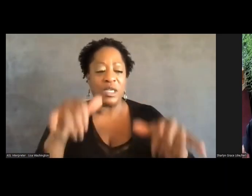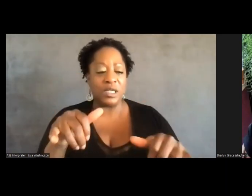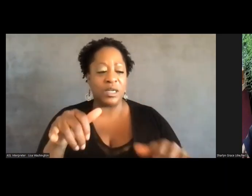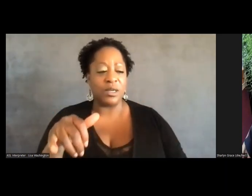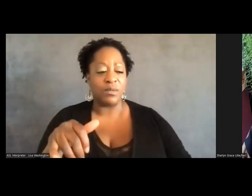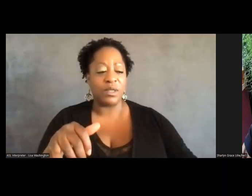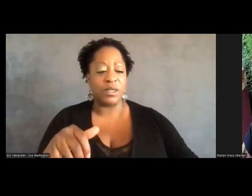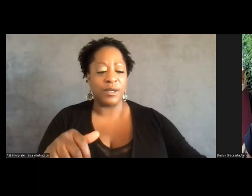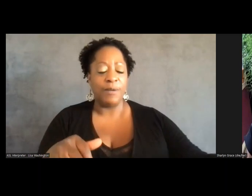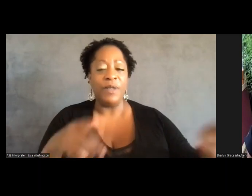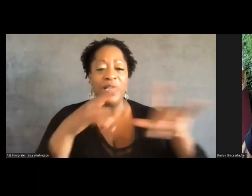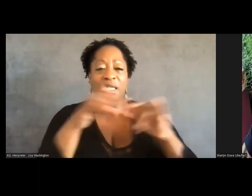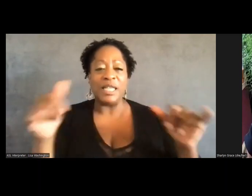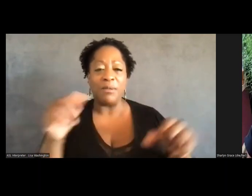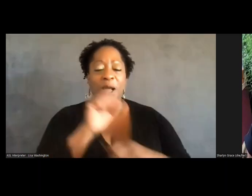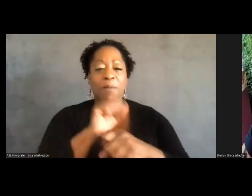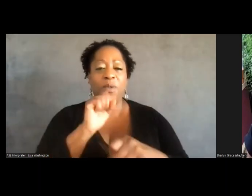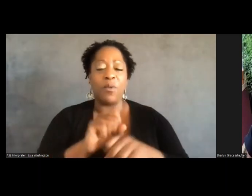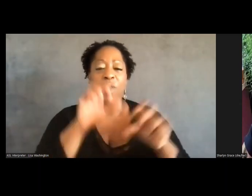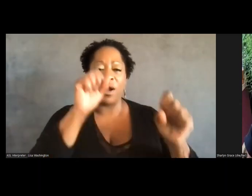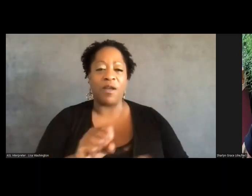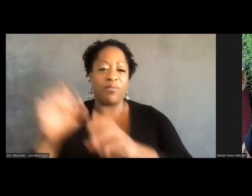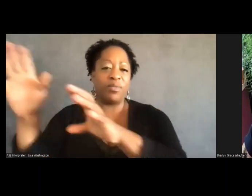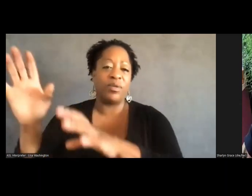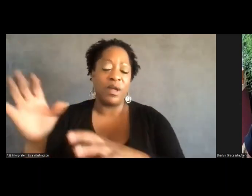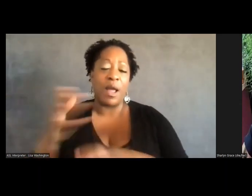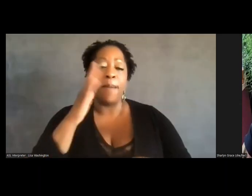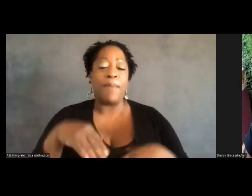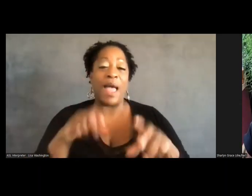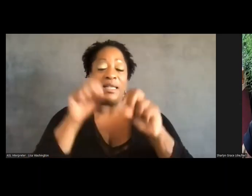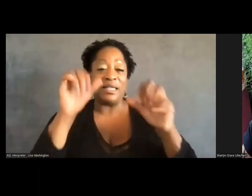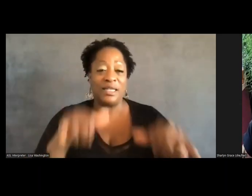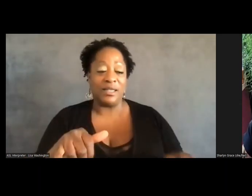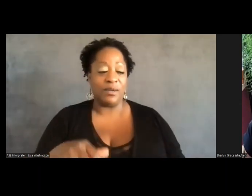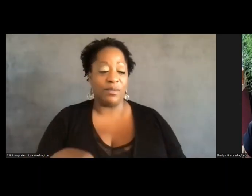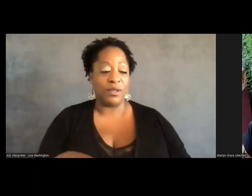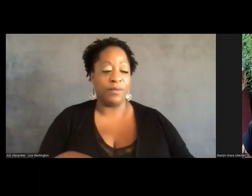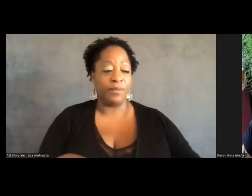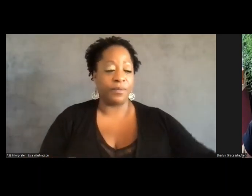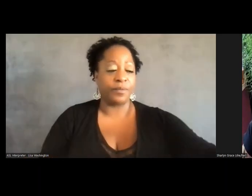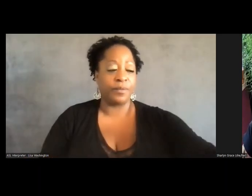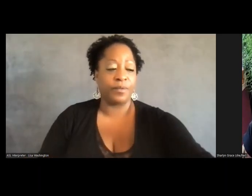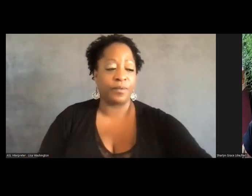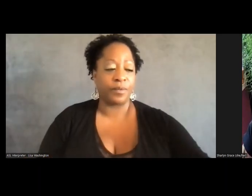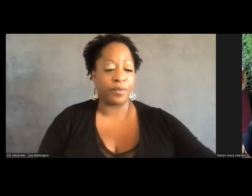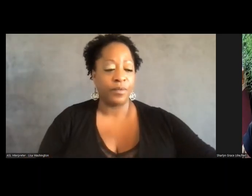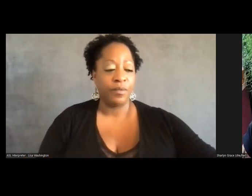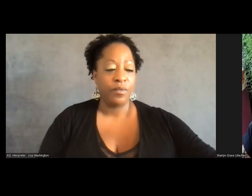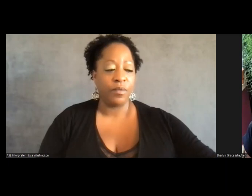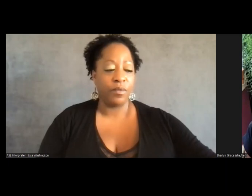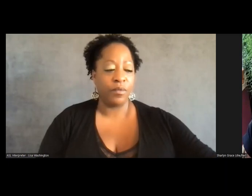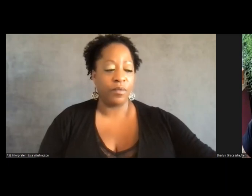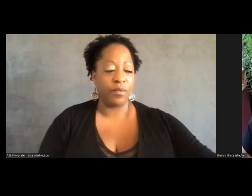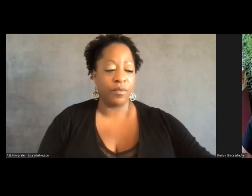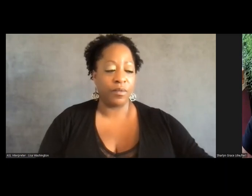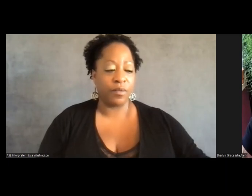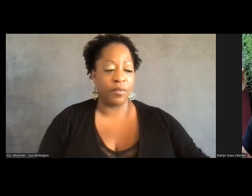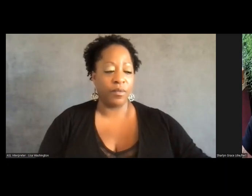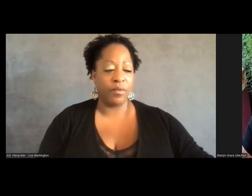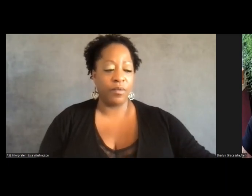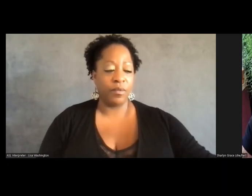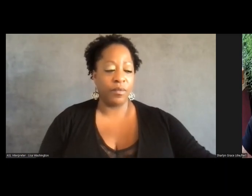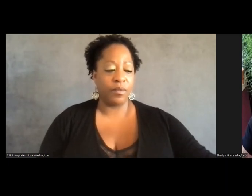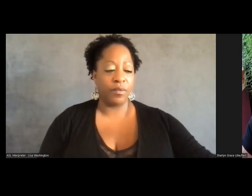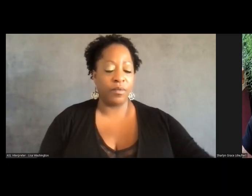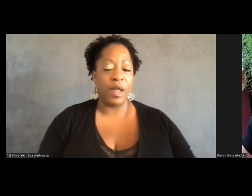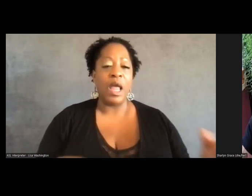the work of tearing down bad systems at another point. And I think, um, allowing the space for people to do the work that feels like